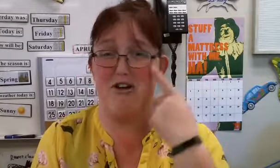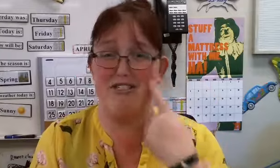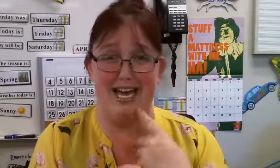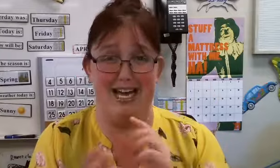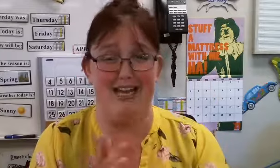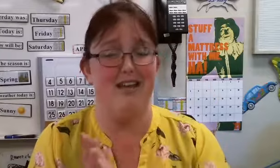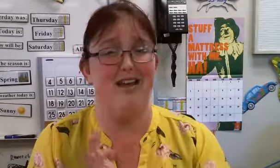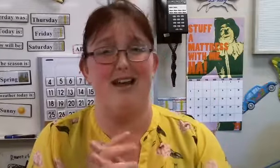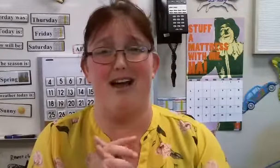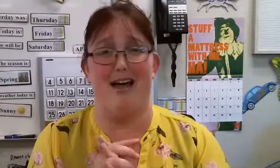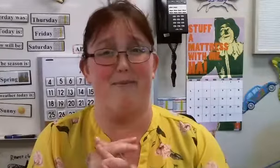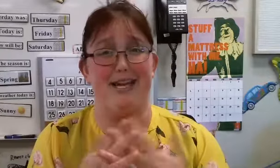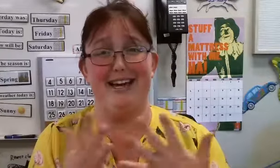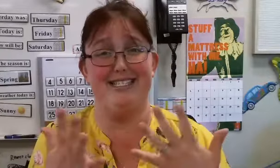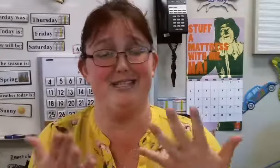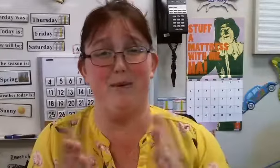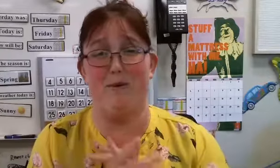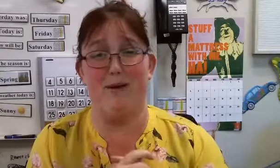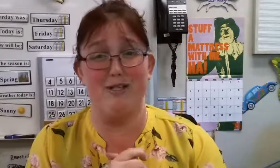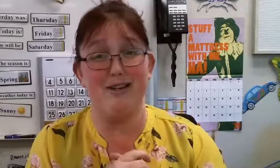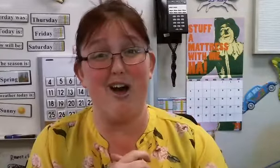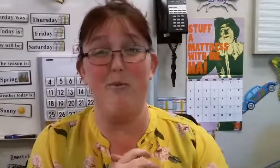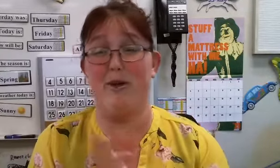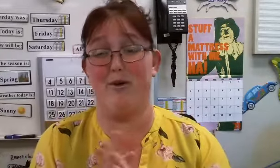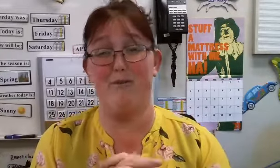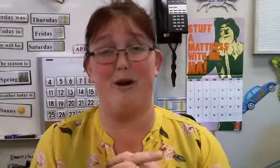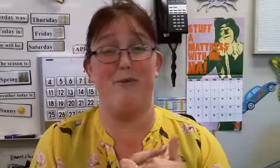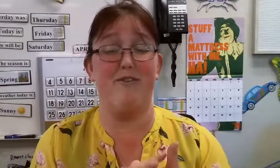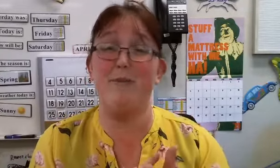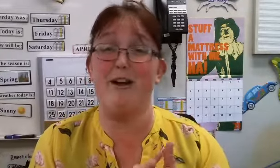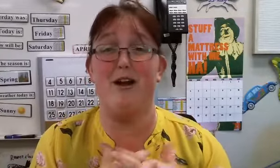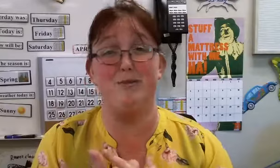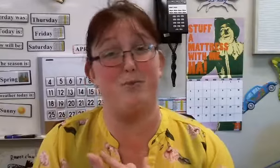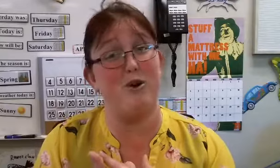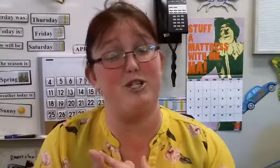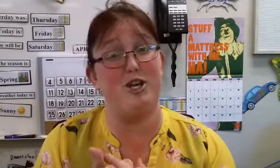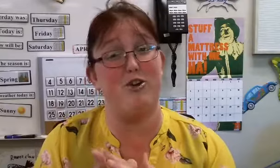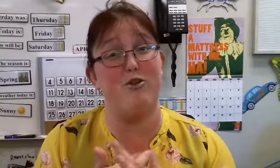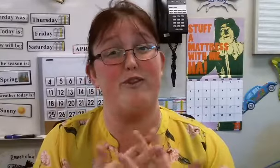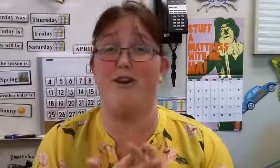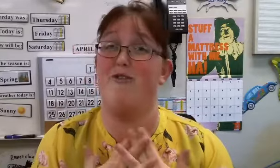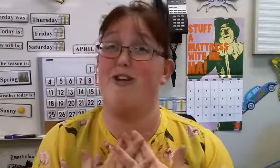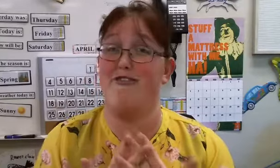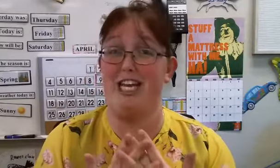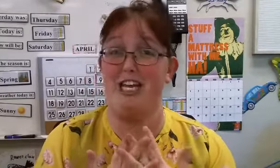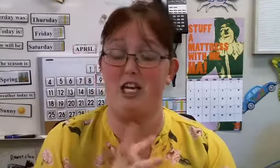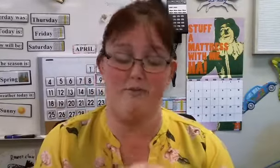are sad, uh, because the people around you can help you help you to feel better, help support you, figure out what you need.